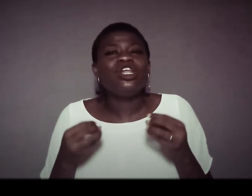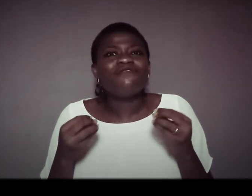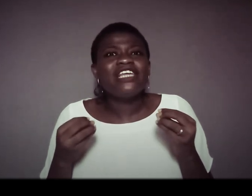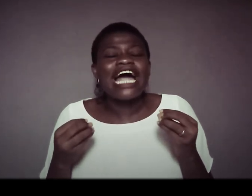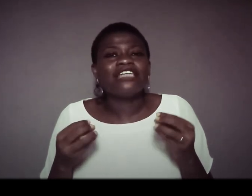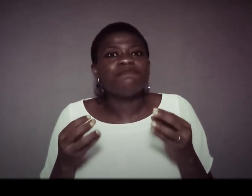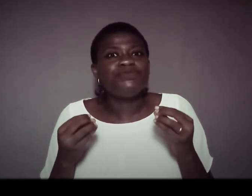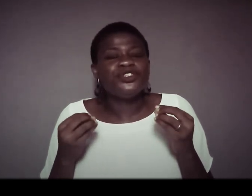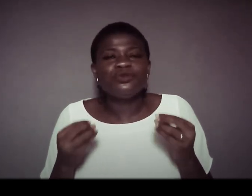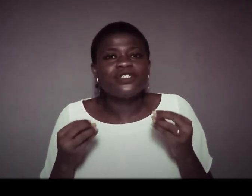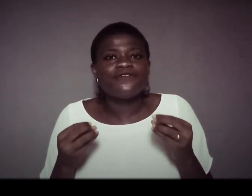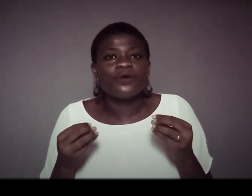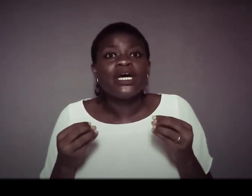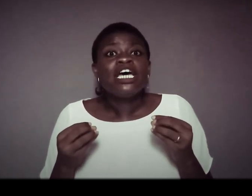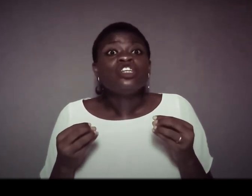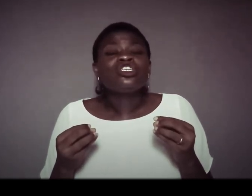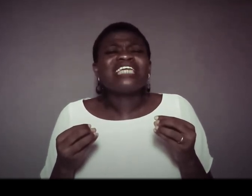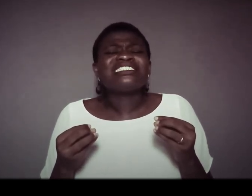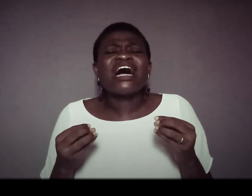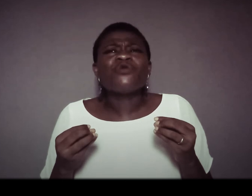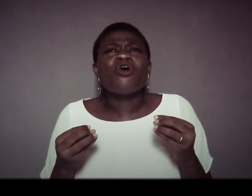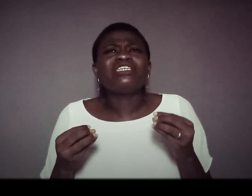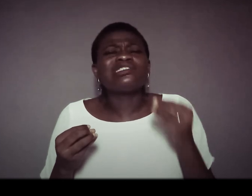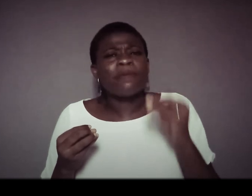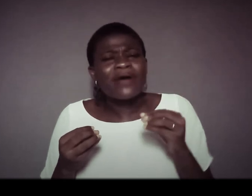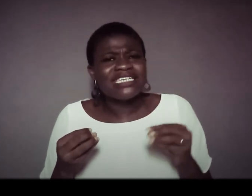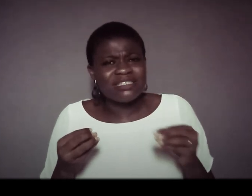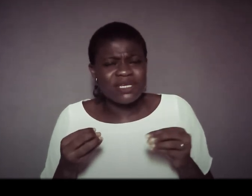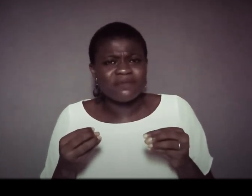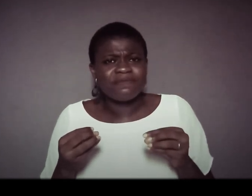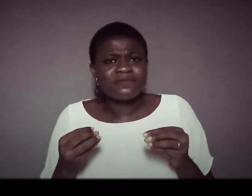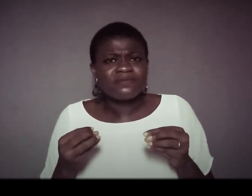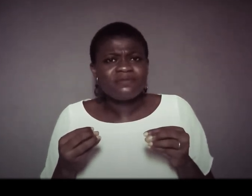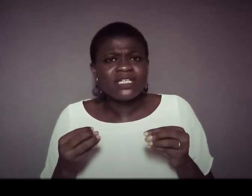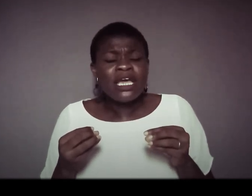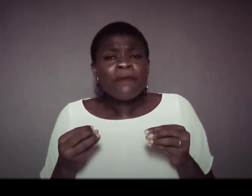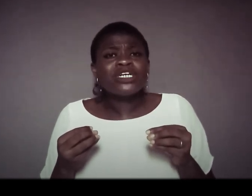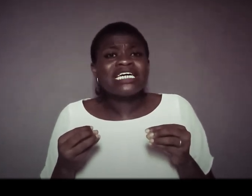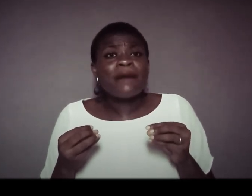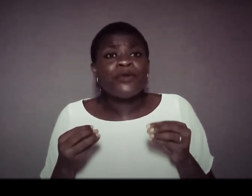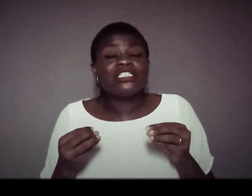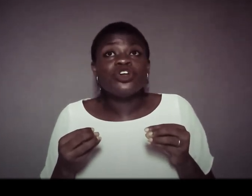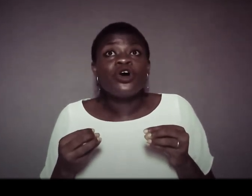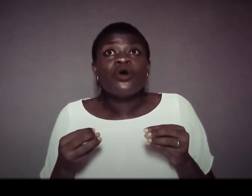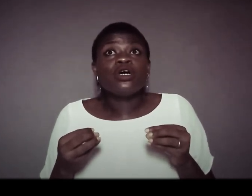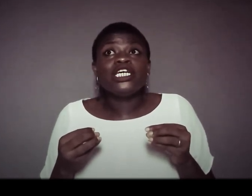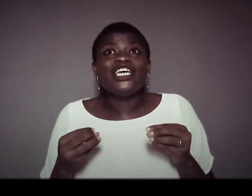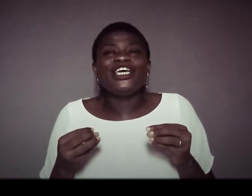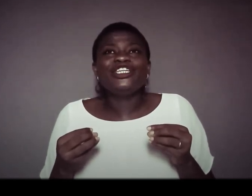lovely and beautiful that's how god surprised me because at that point you know you know